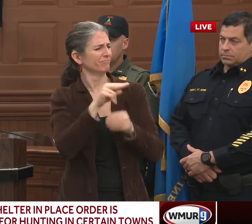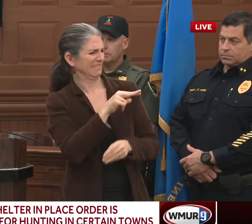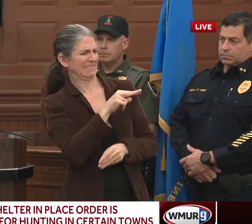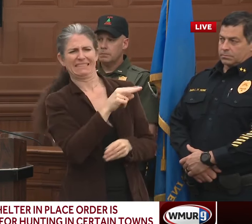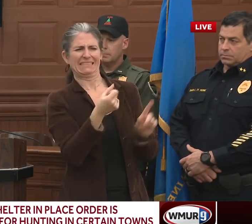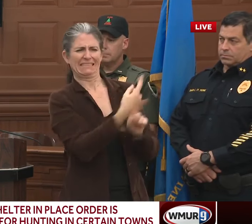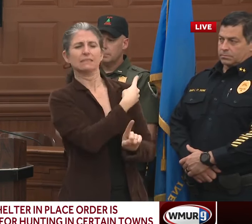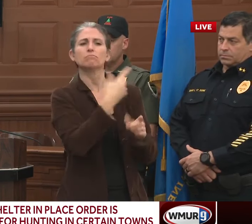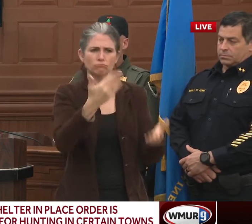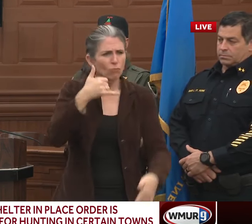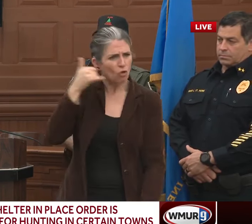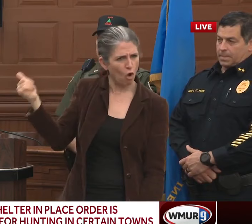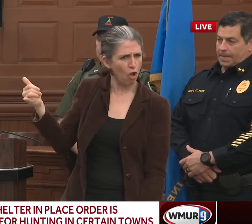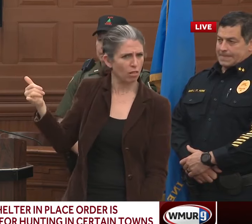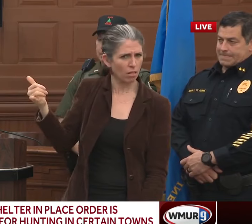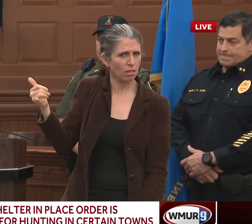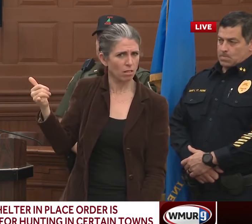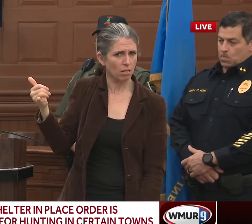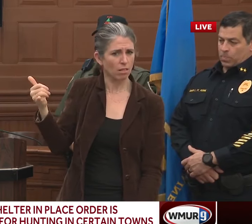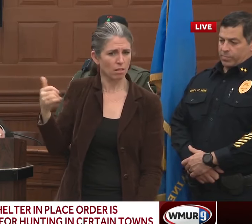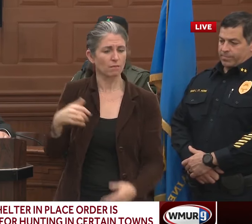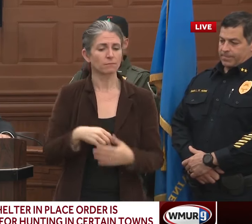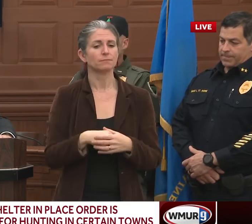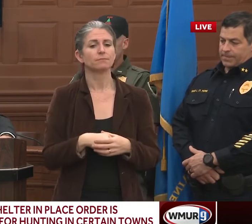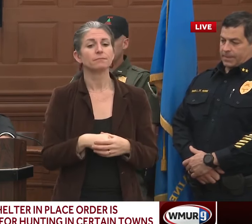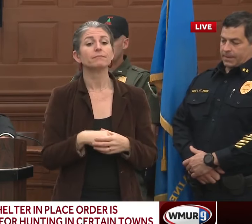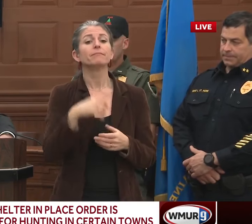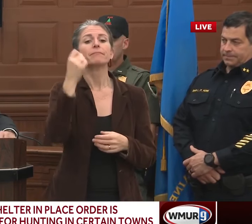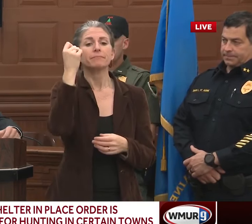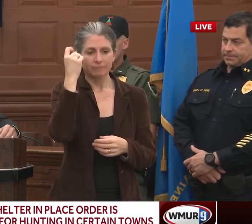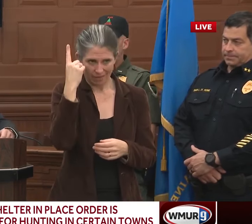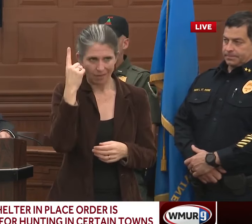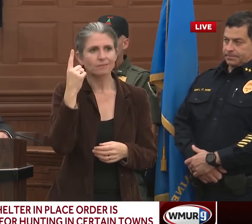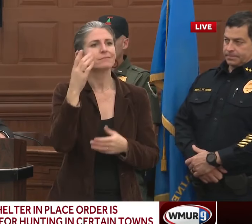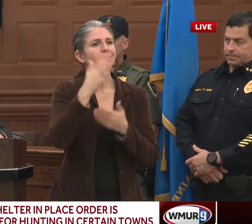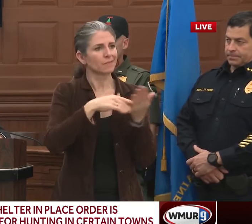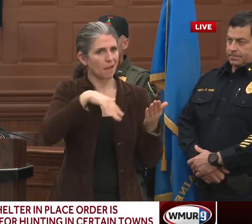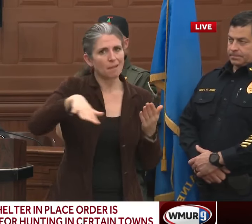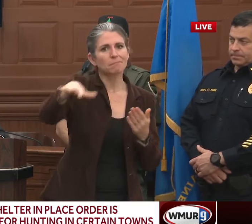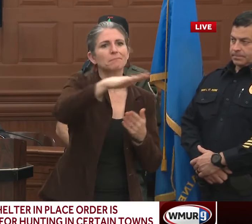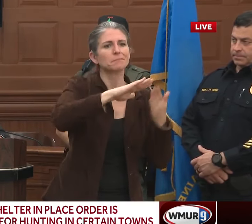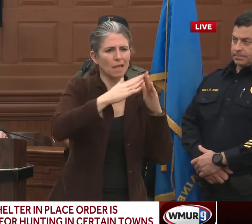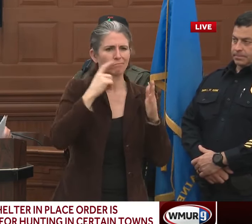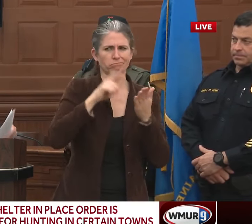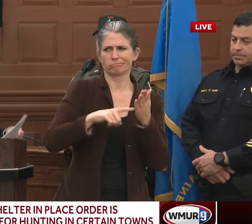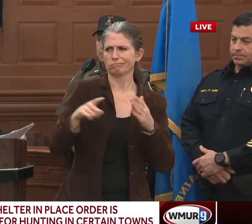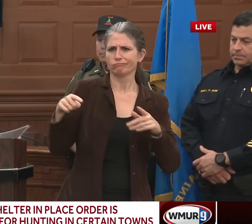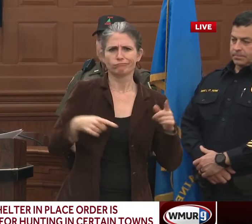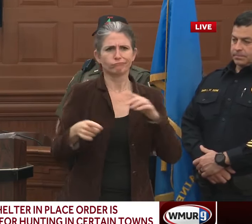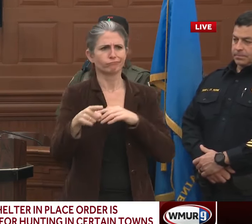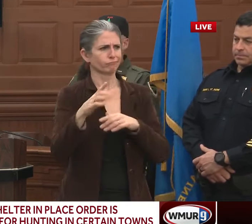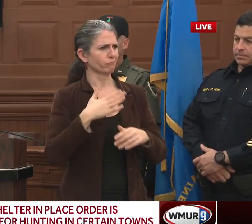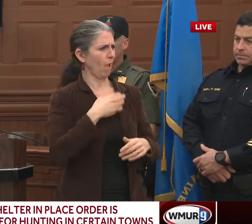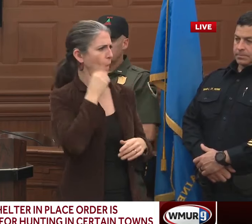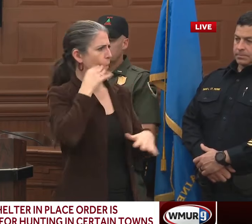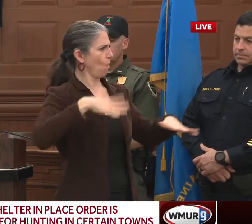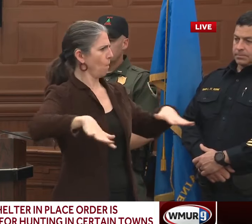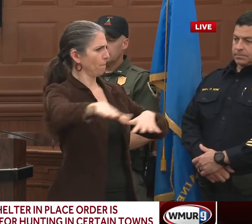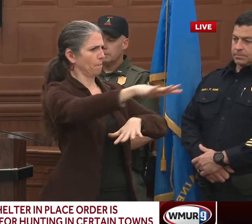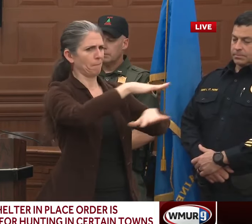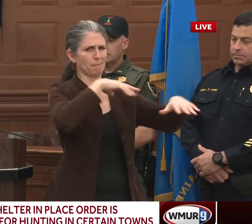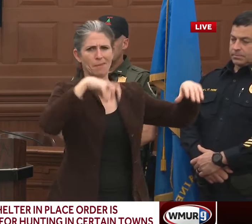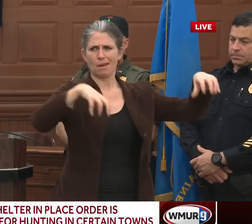come talk to you as detectives. There was a question this morning around arrival times at the two locations, and we had done some research